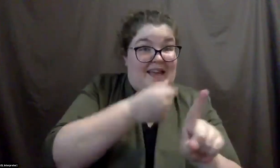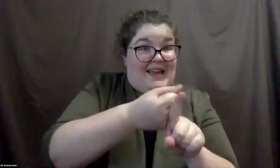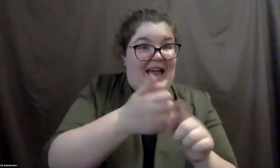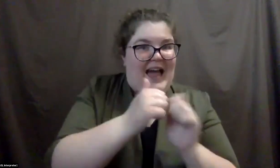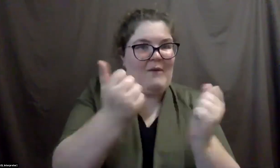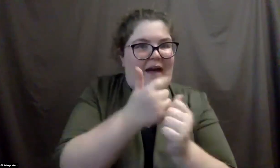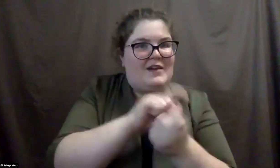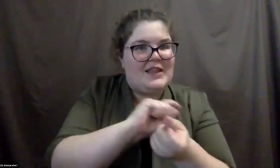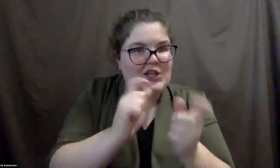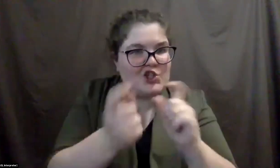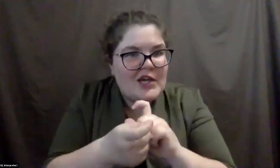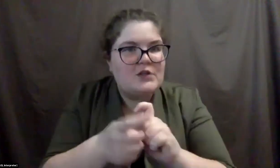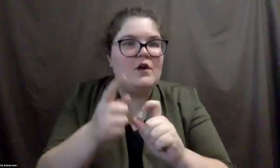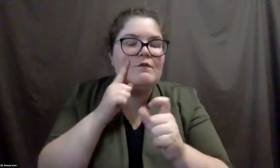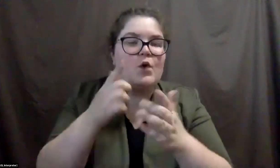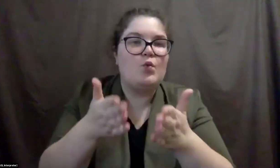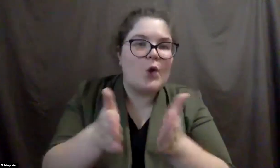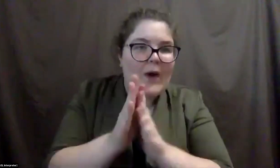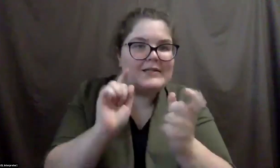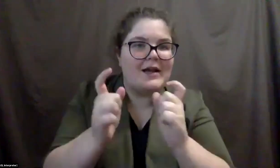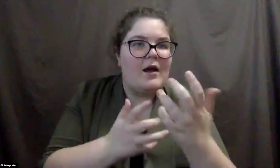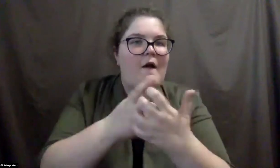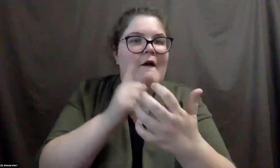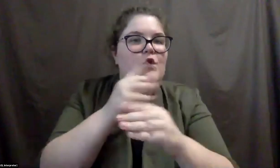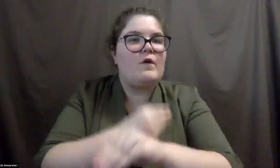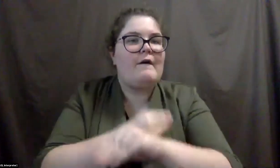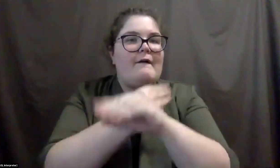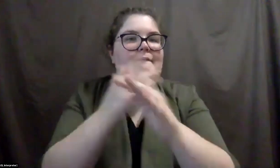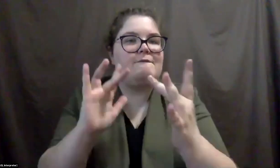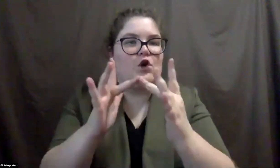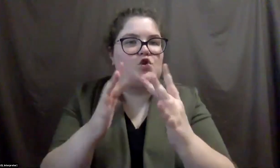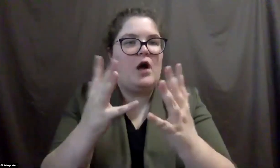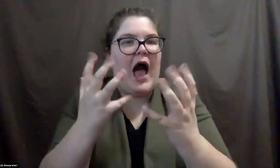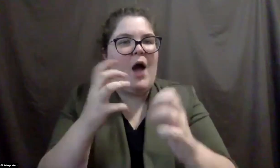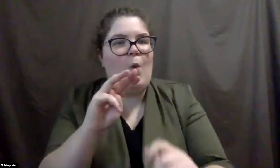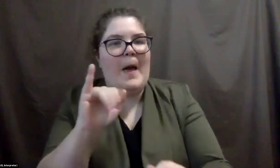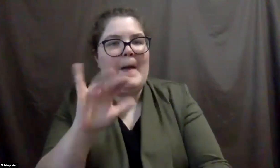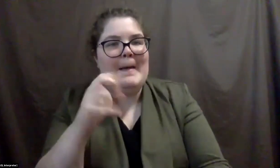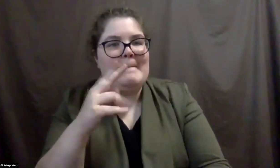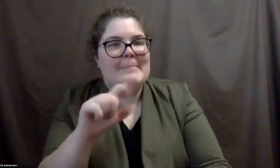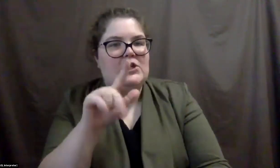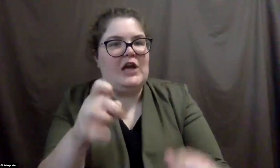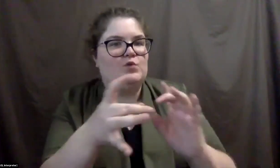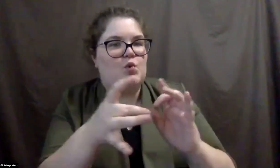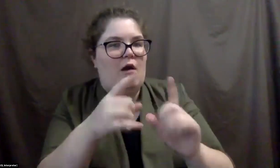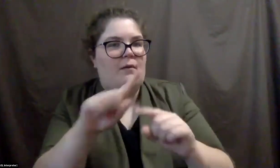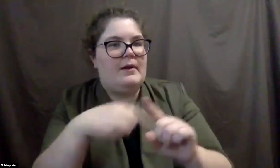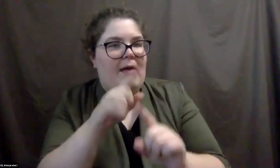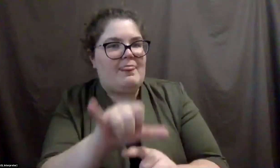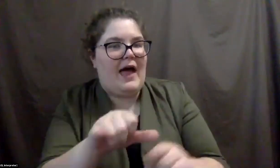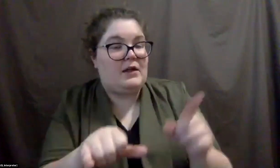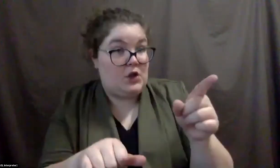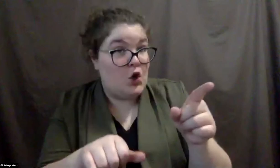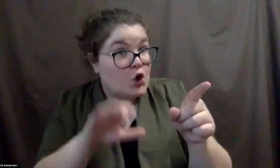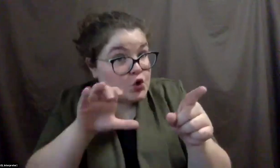requests and accommodations in the virtual space? I'd love to hear Michelle's take on that and her work with her clients. Do you do